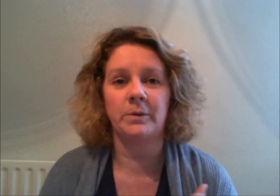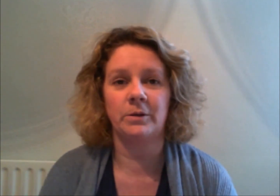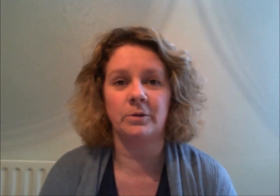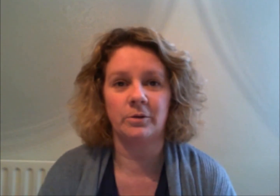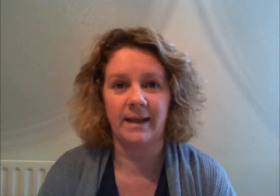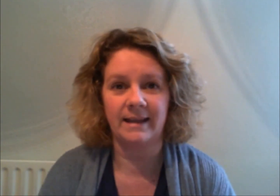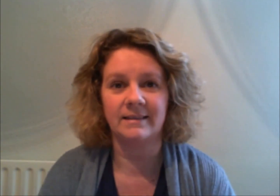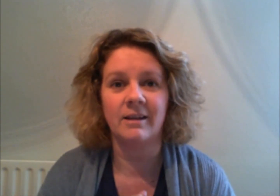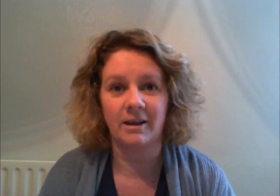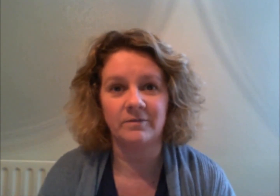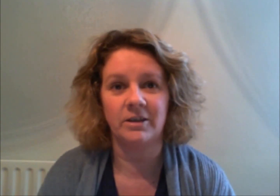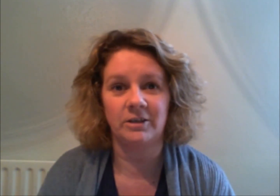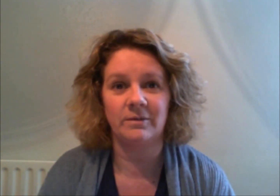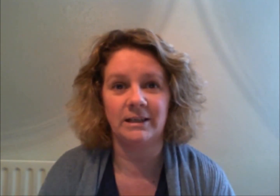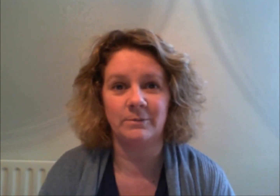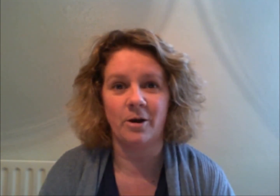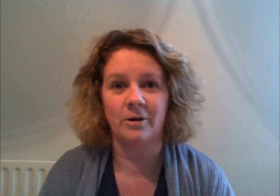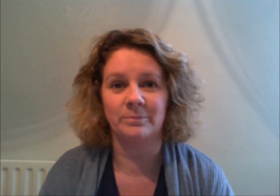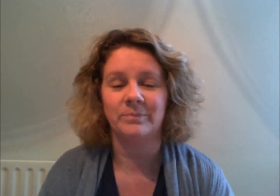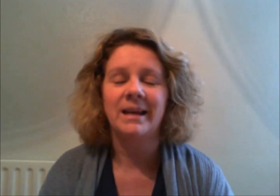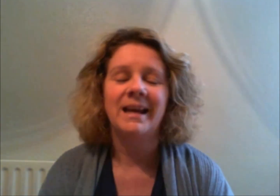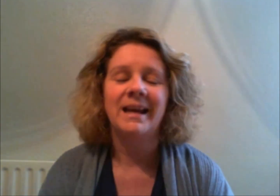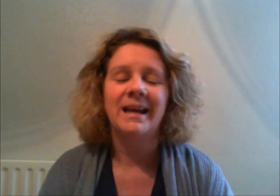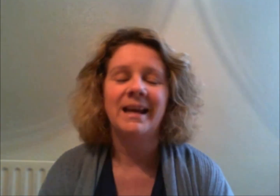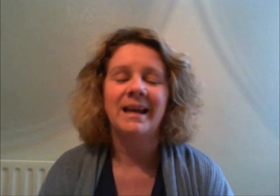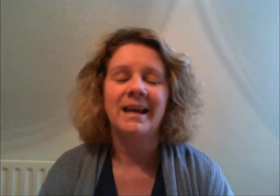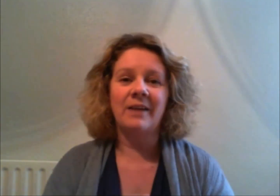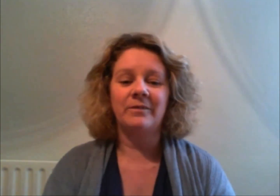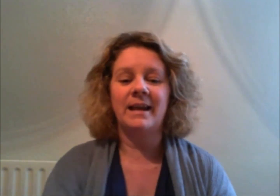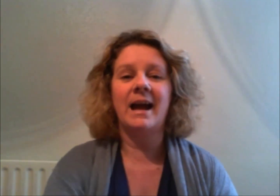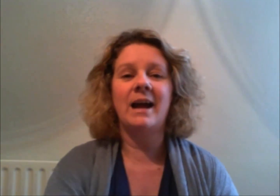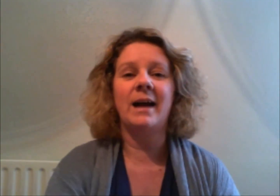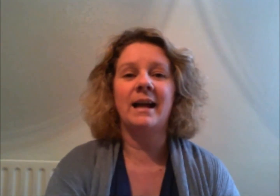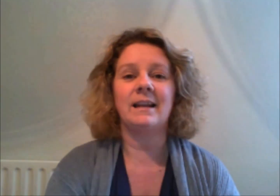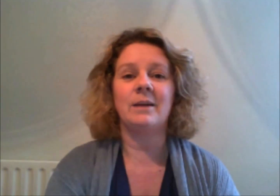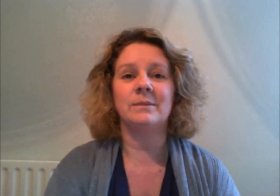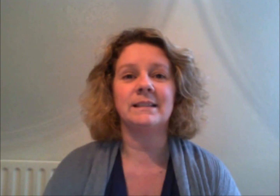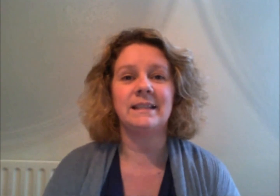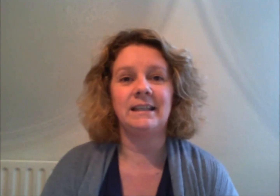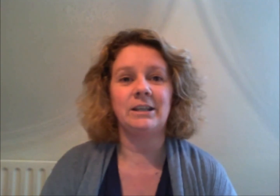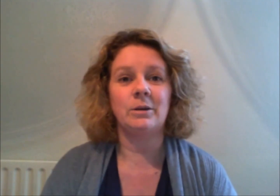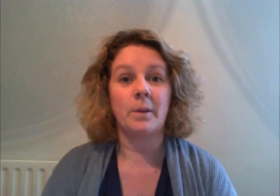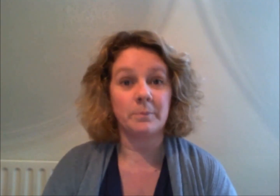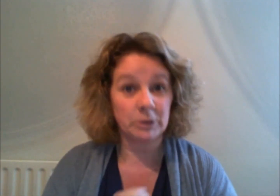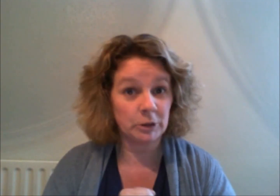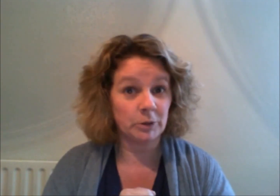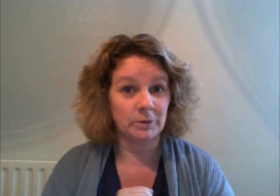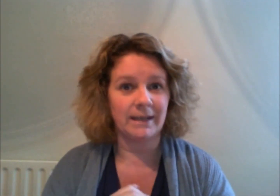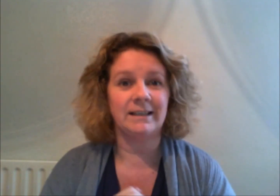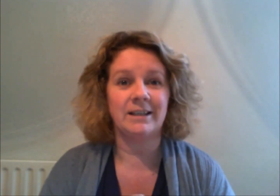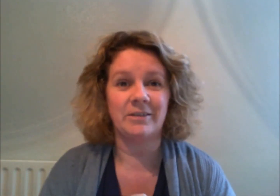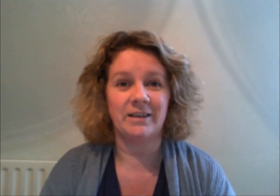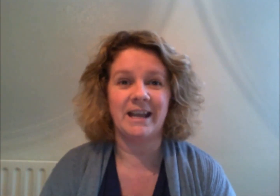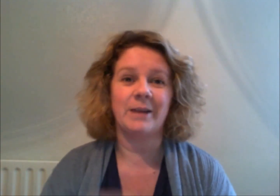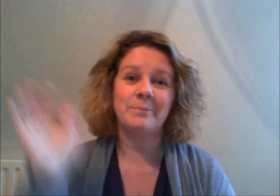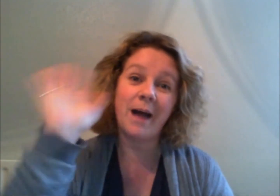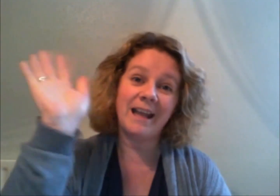you create the life that you really want take care for now and I will see you soon in another video bye